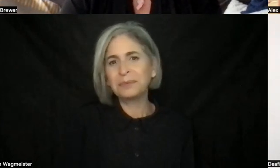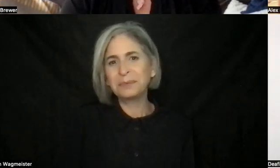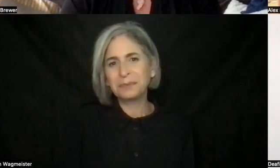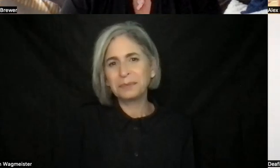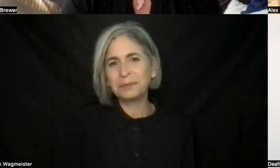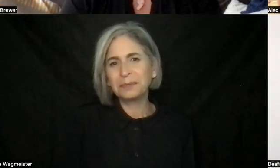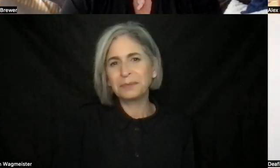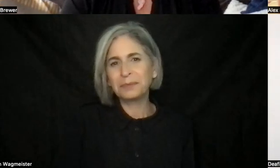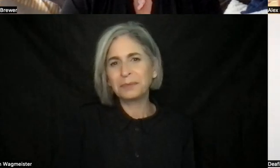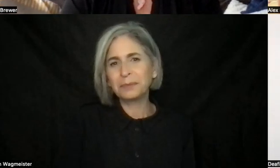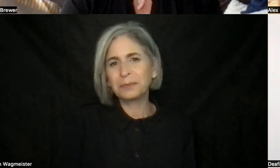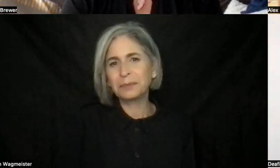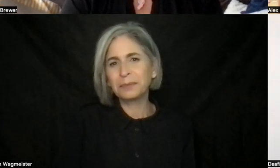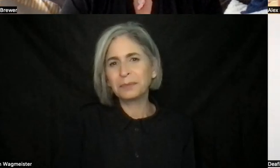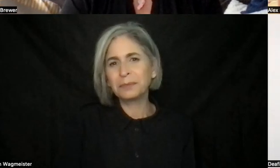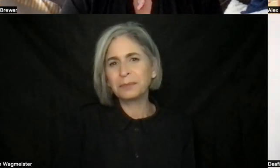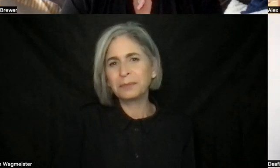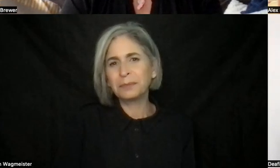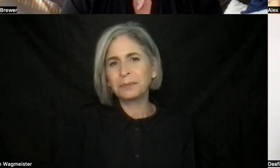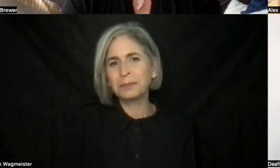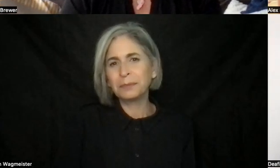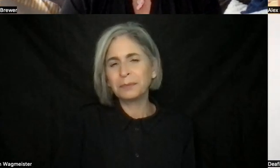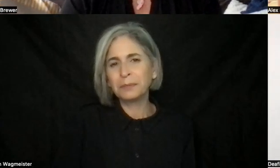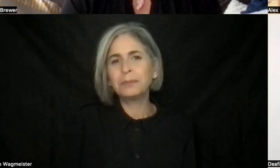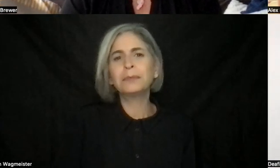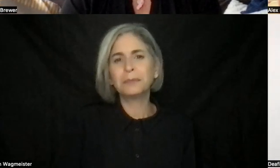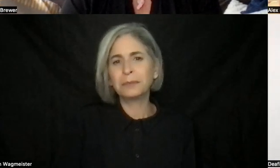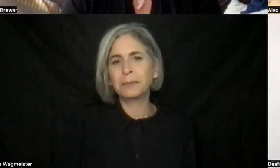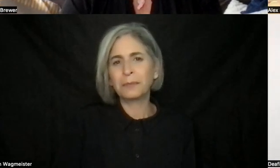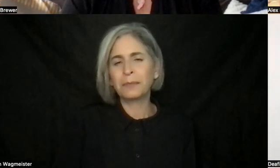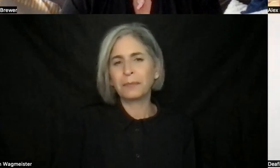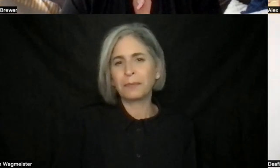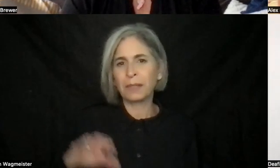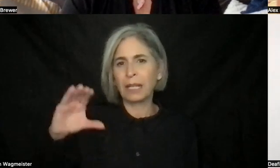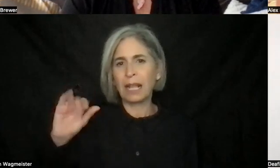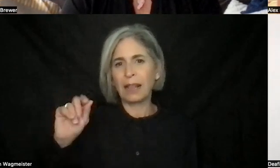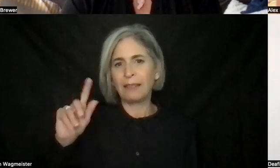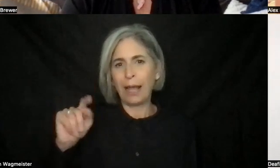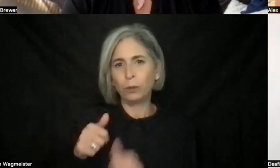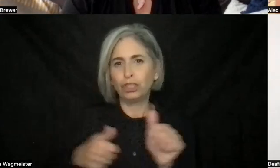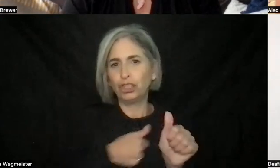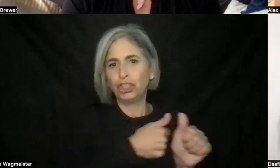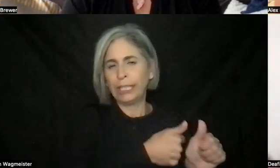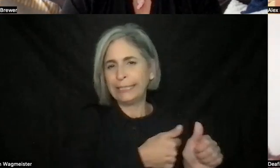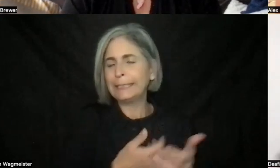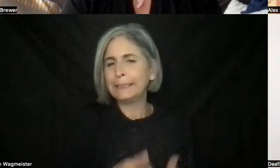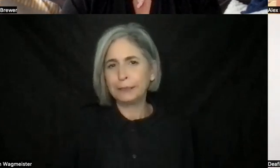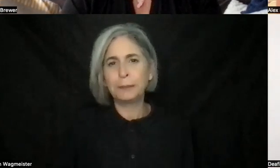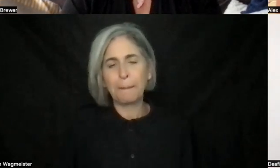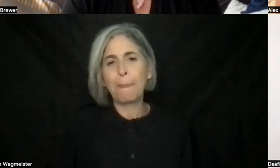much, as we call it nowadays, cloud chasing, but more so about trying to share the story that hasn't